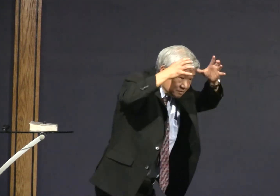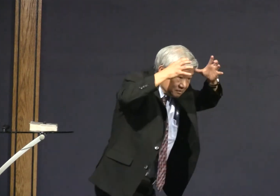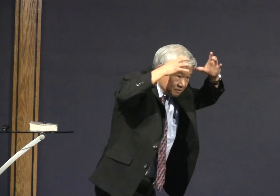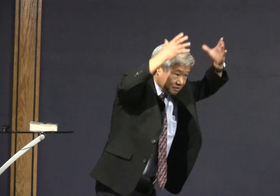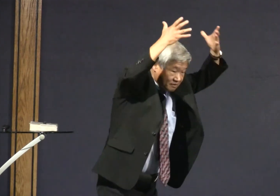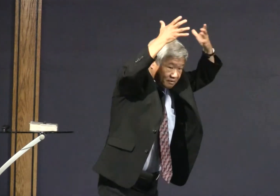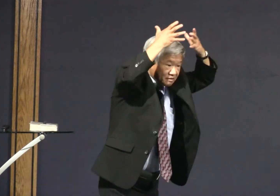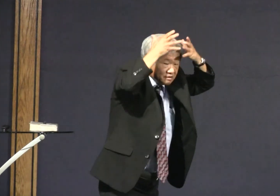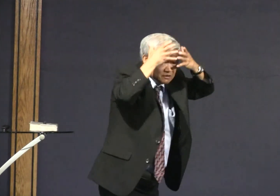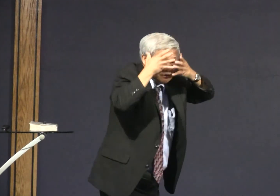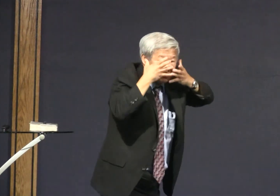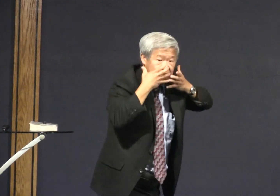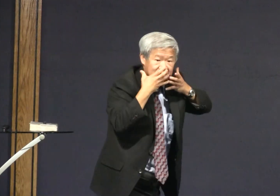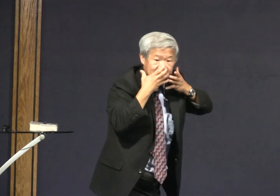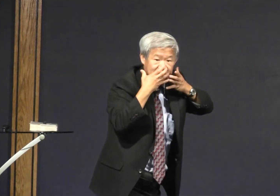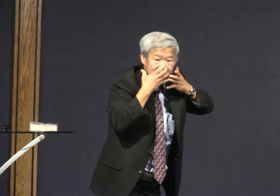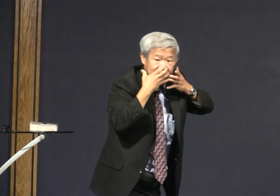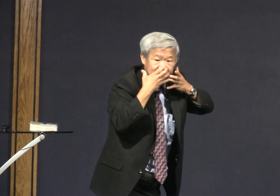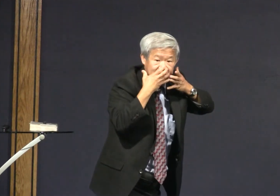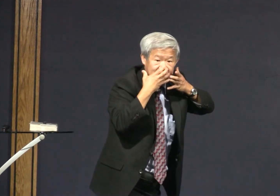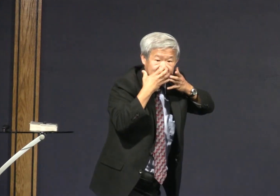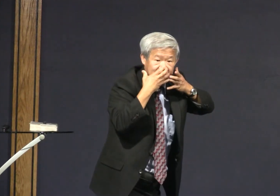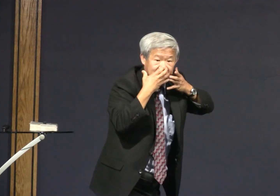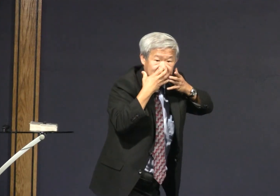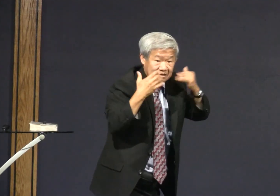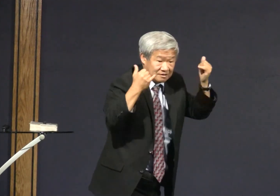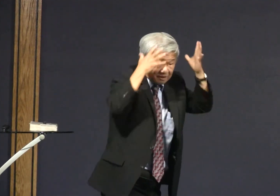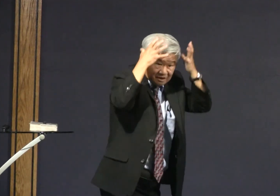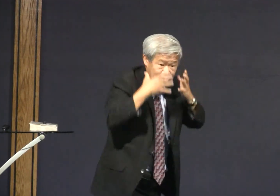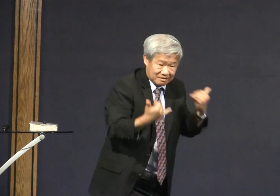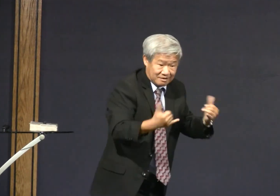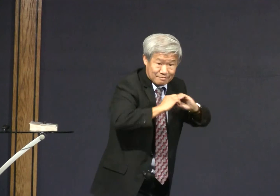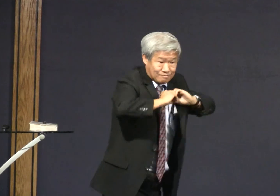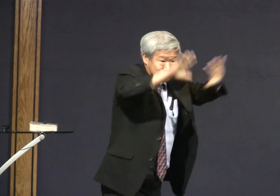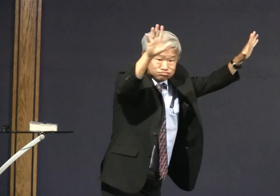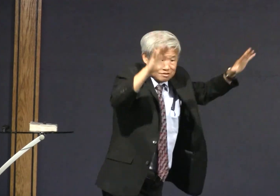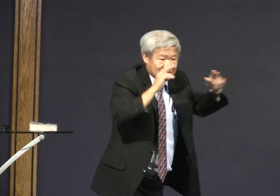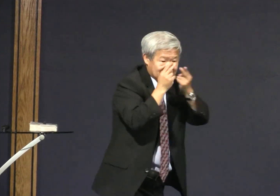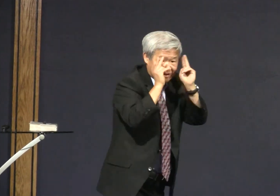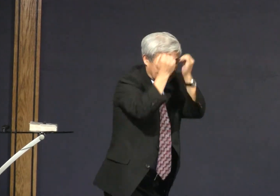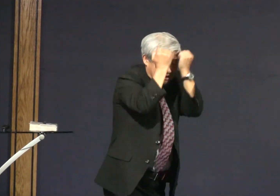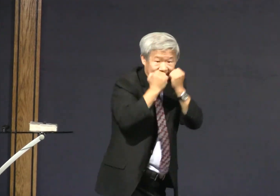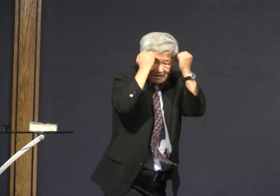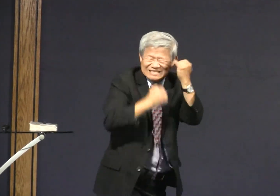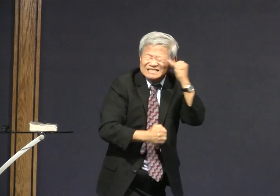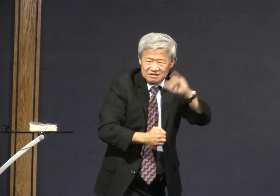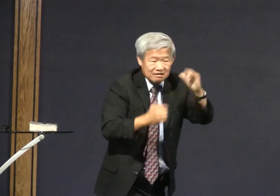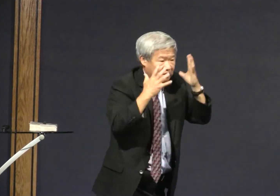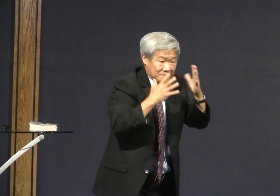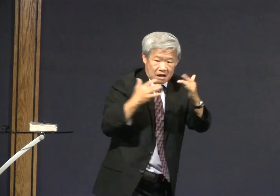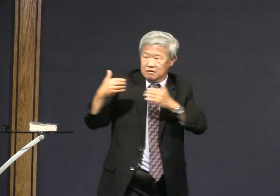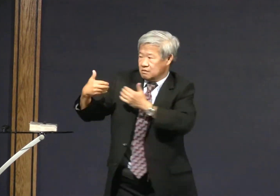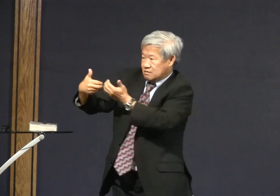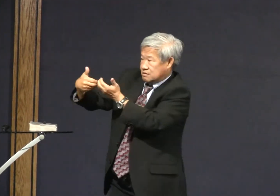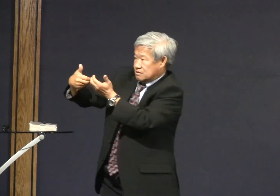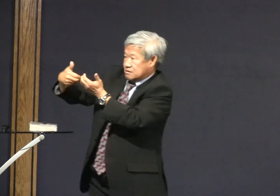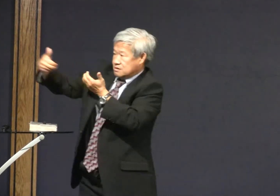there were also pictures of people wearing animal masks. And this is about